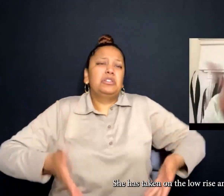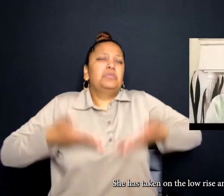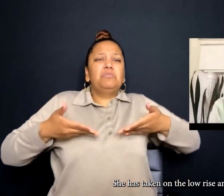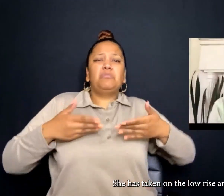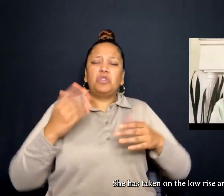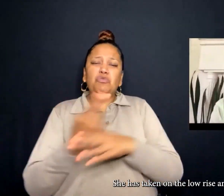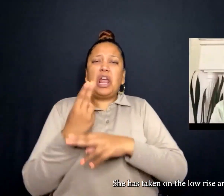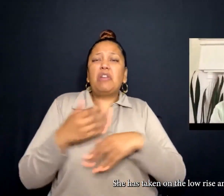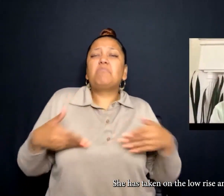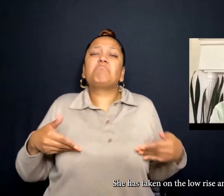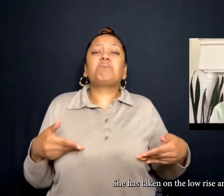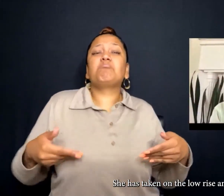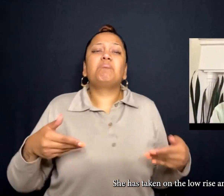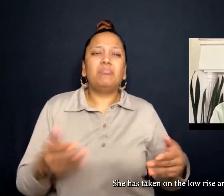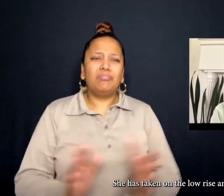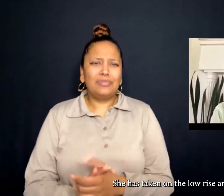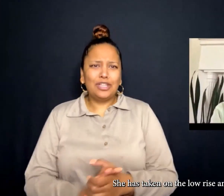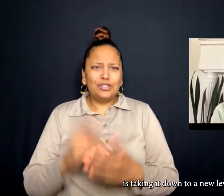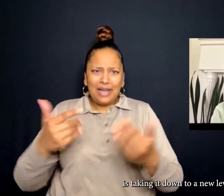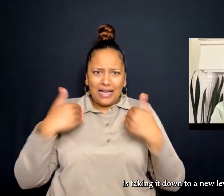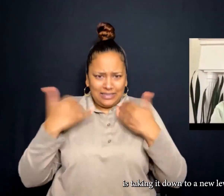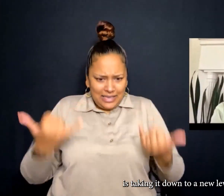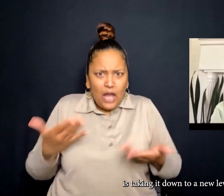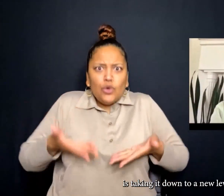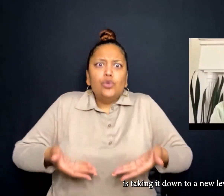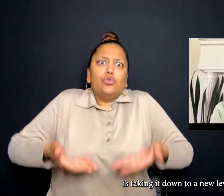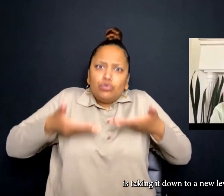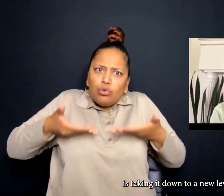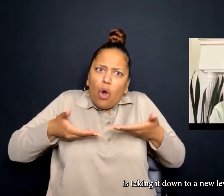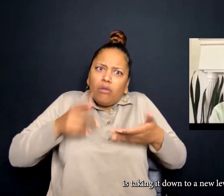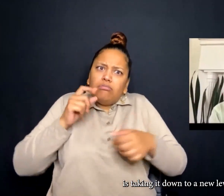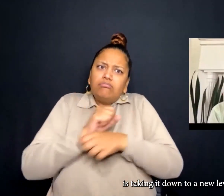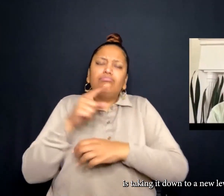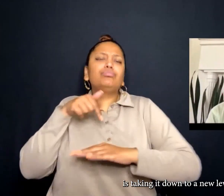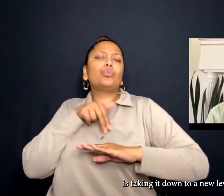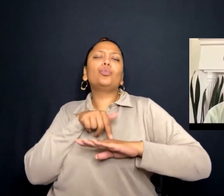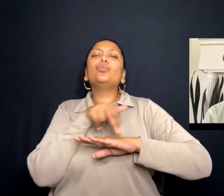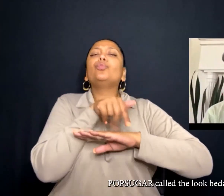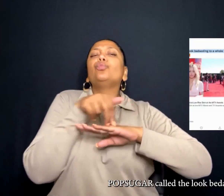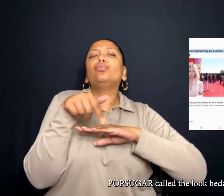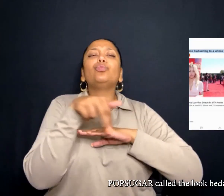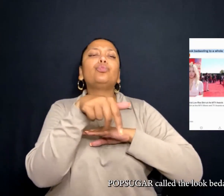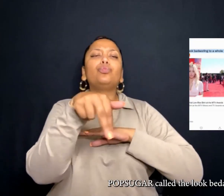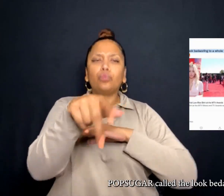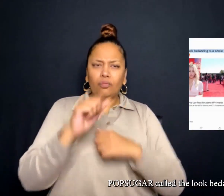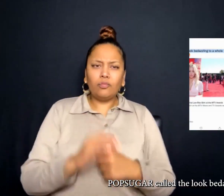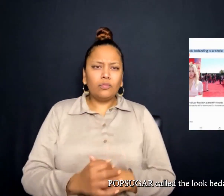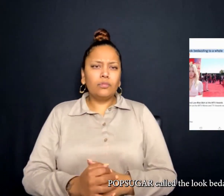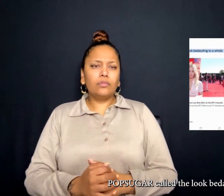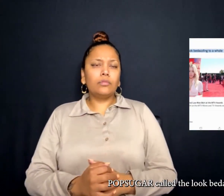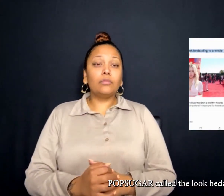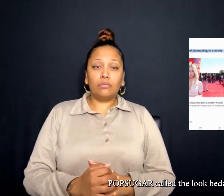taken on the low-rise, and she is taking it down to a new level. Popsugar called the look